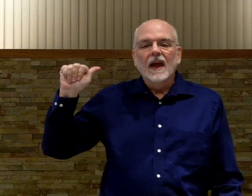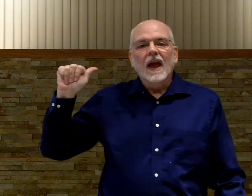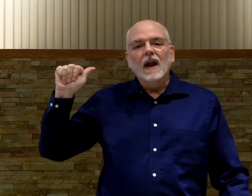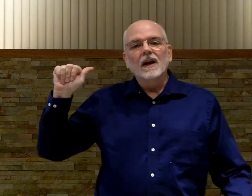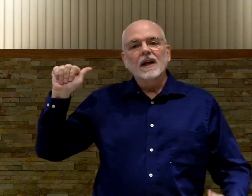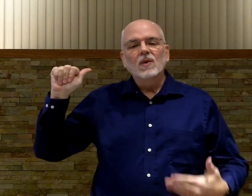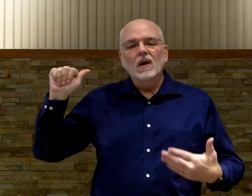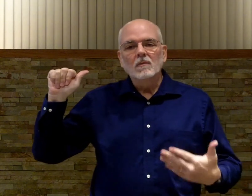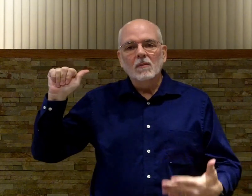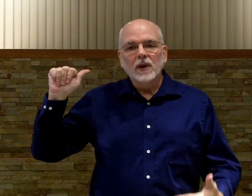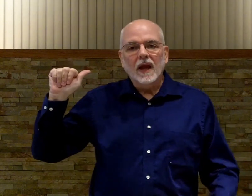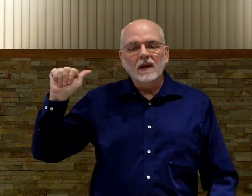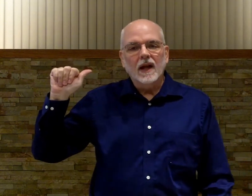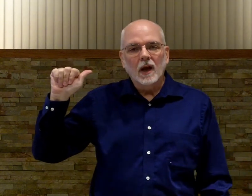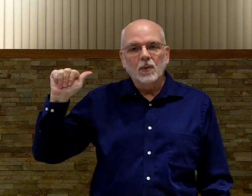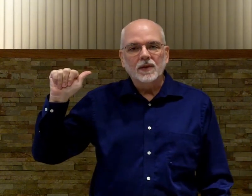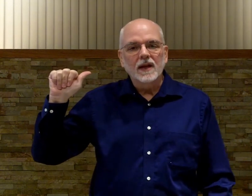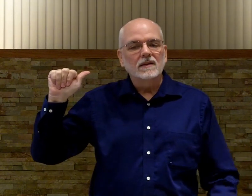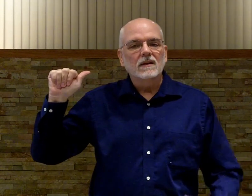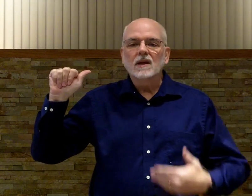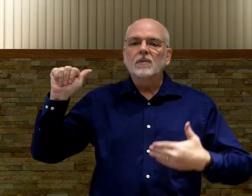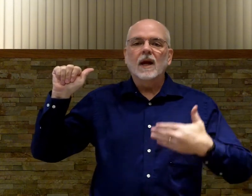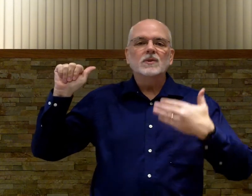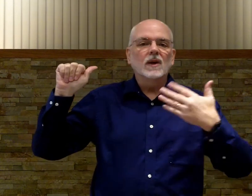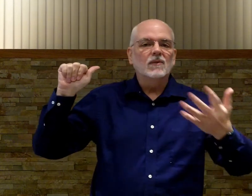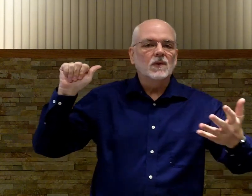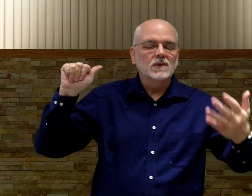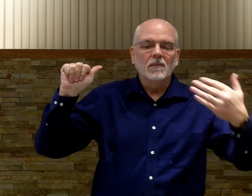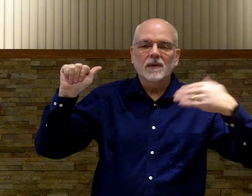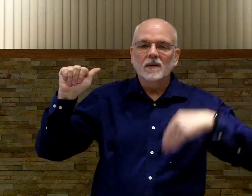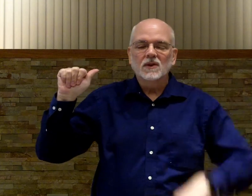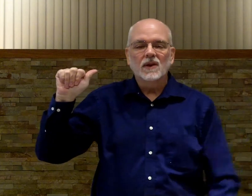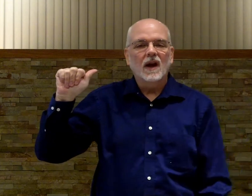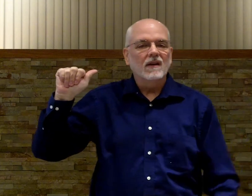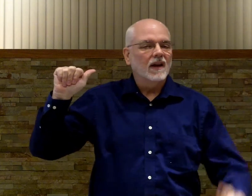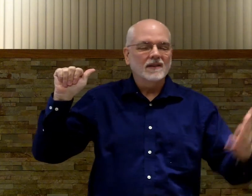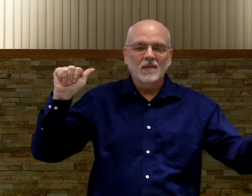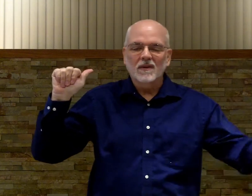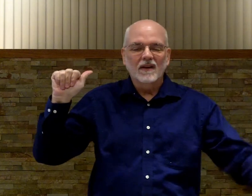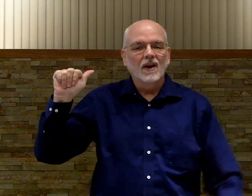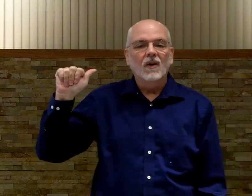And I'm going to give you a little memory aid to help with these. Sometimes they're helpful, sometimes they're not. It's up, you know.